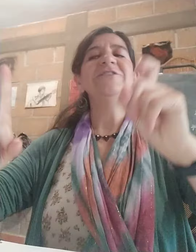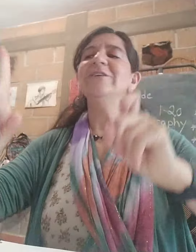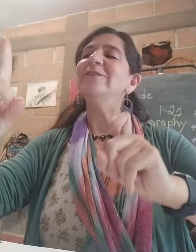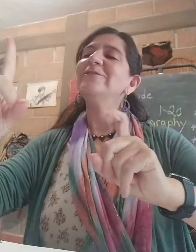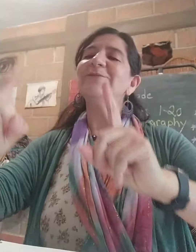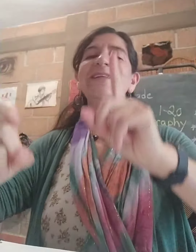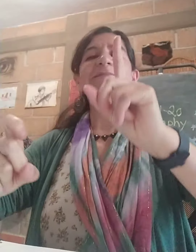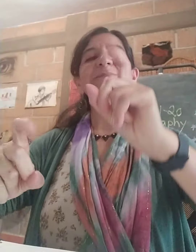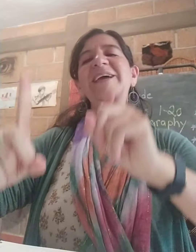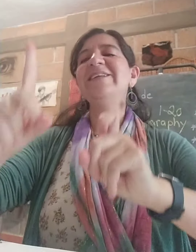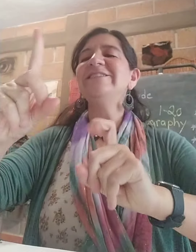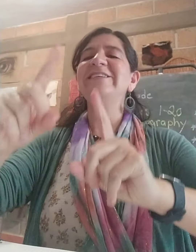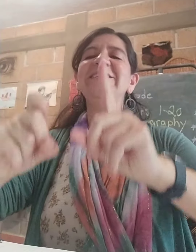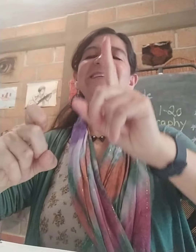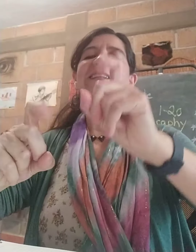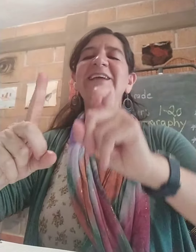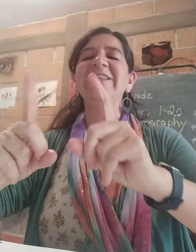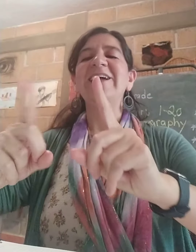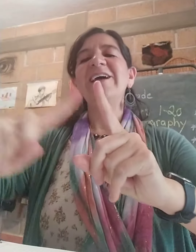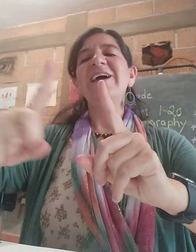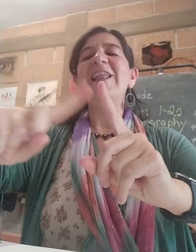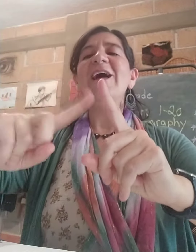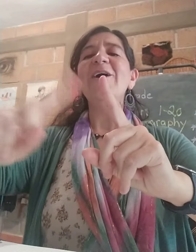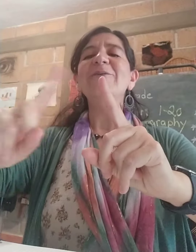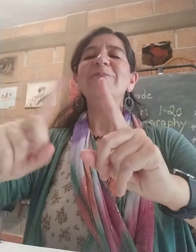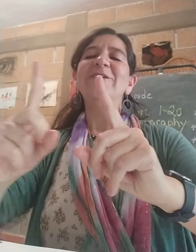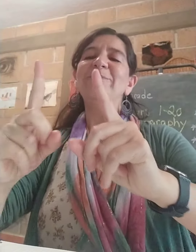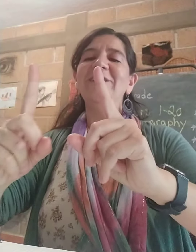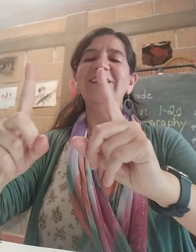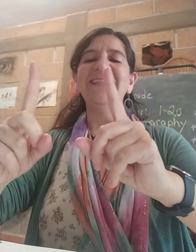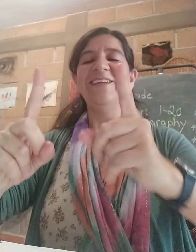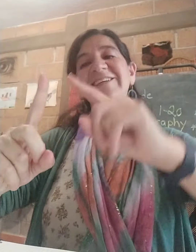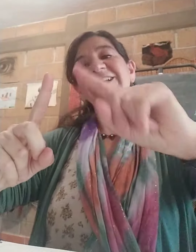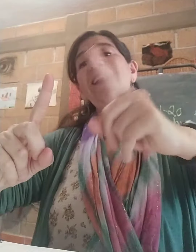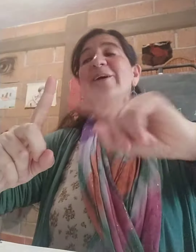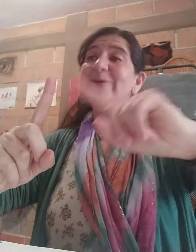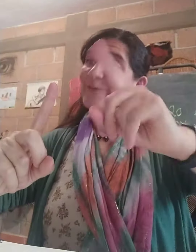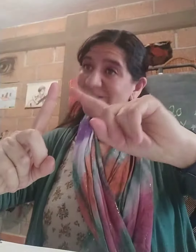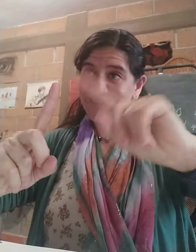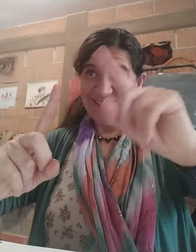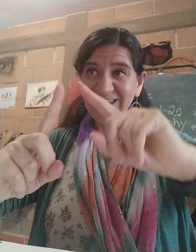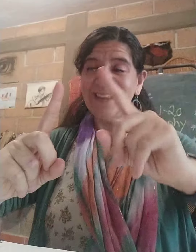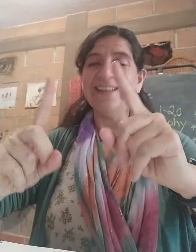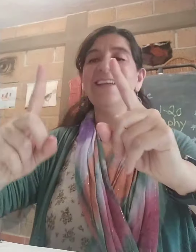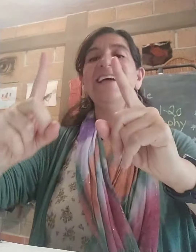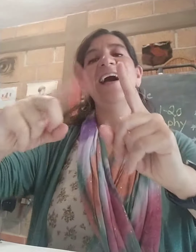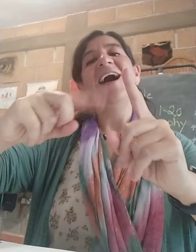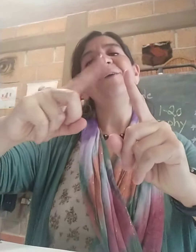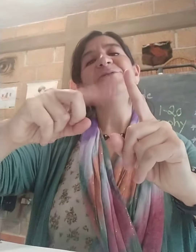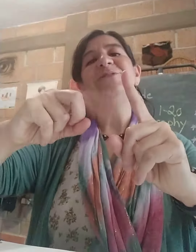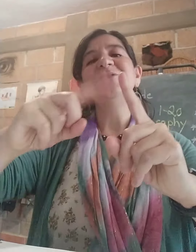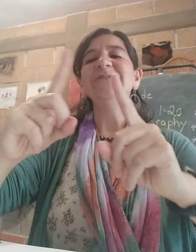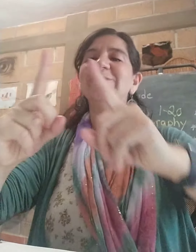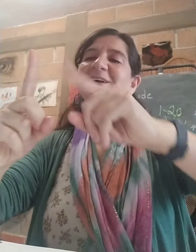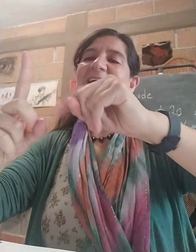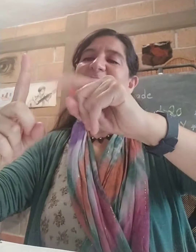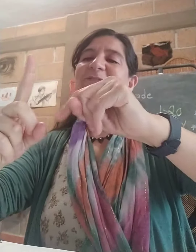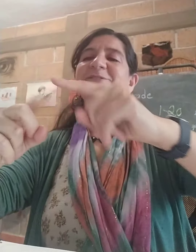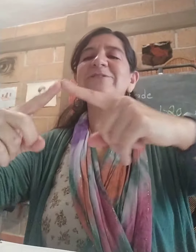children met in a lane. Hello more politely. Hello once again. How do you do? How do you